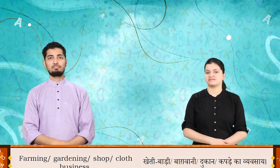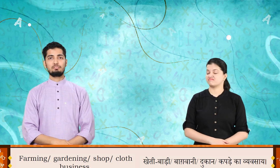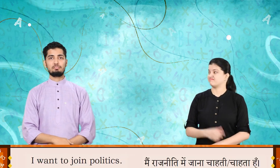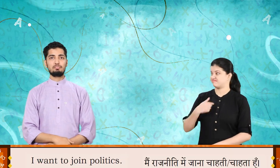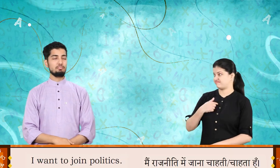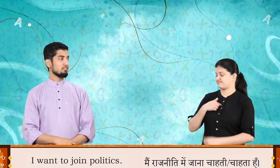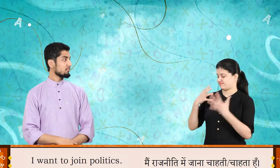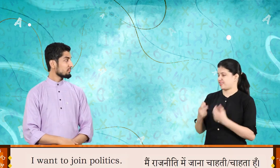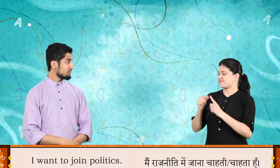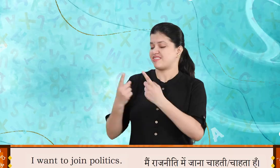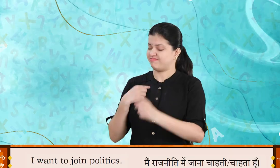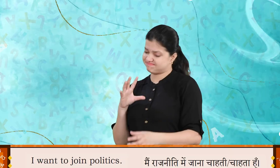I want to join politics.